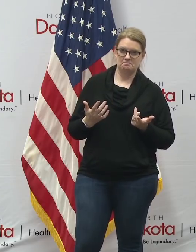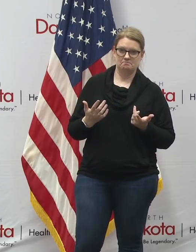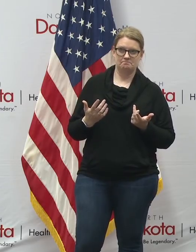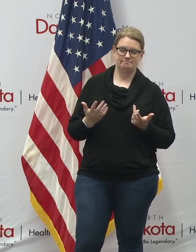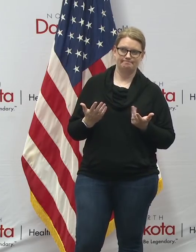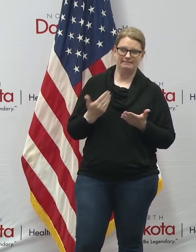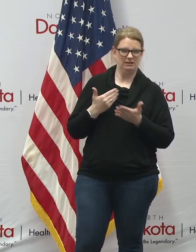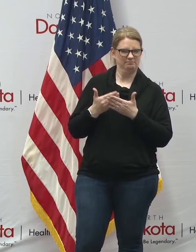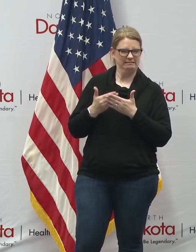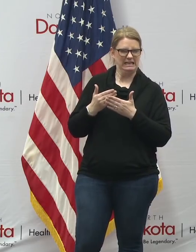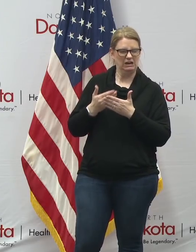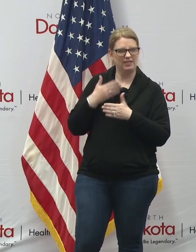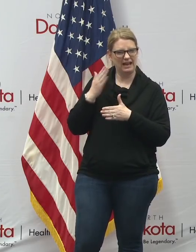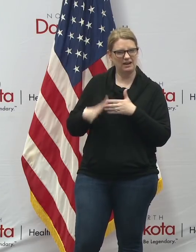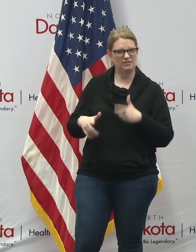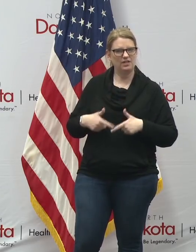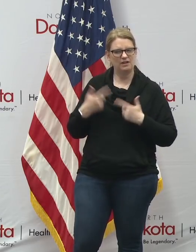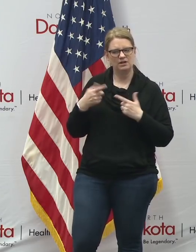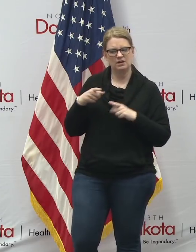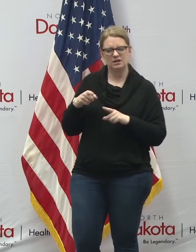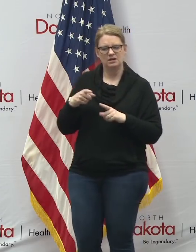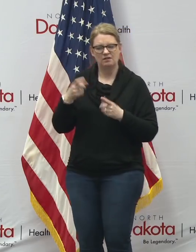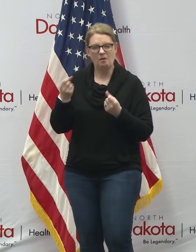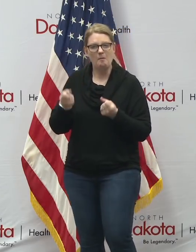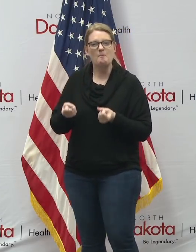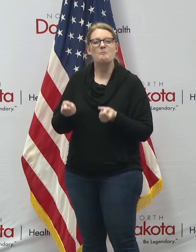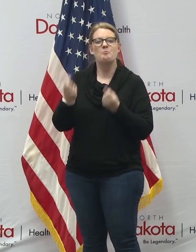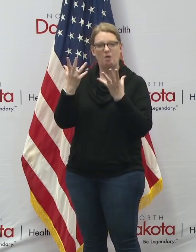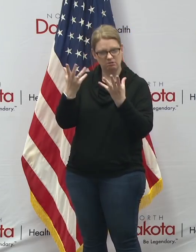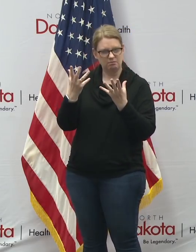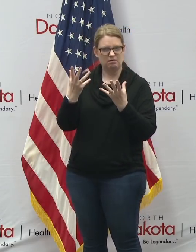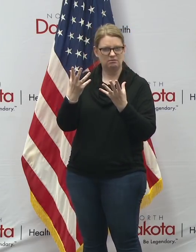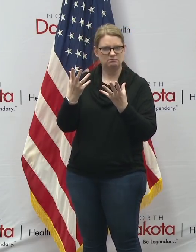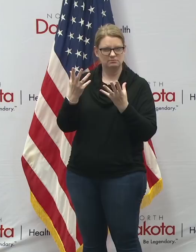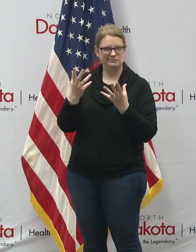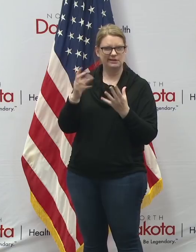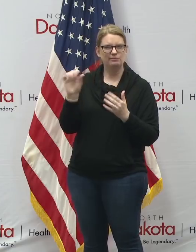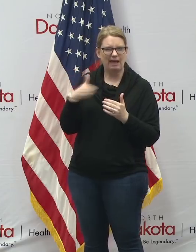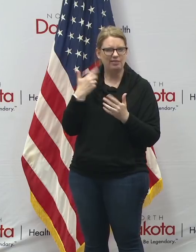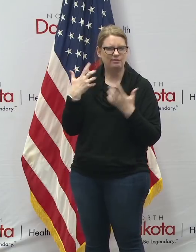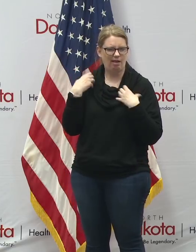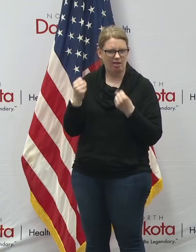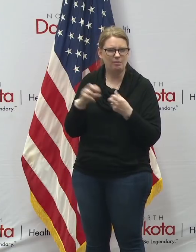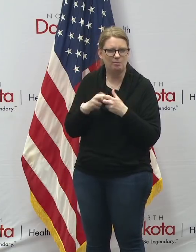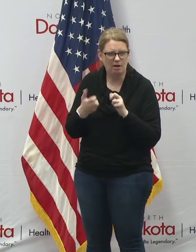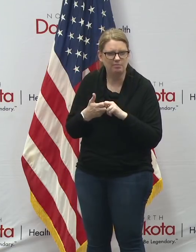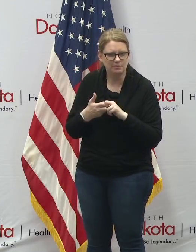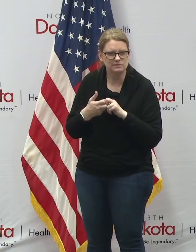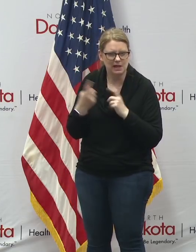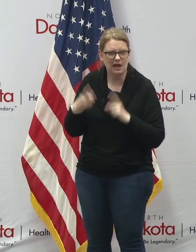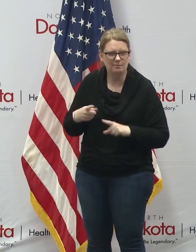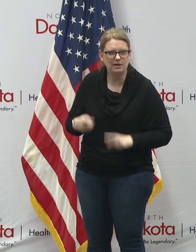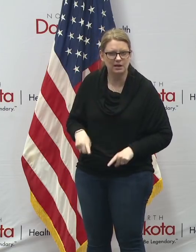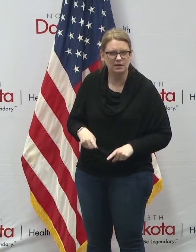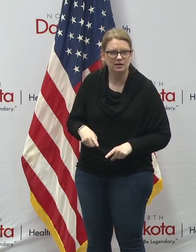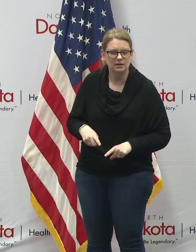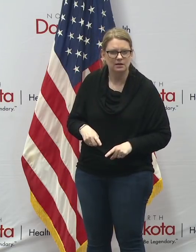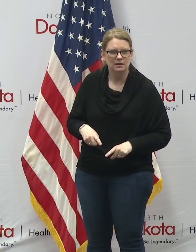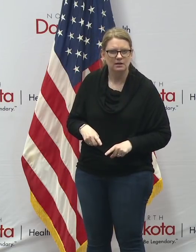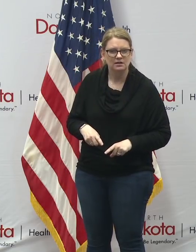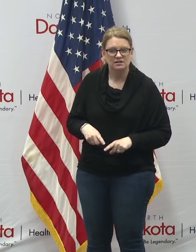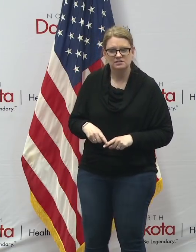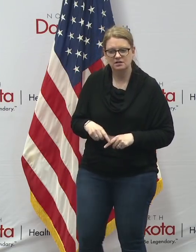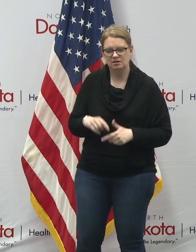multiple underlying health issues that are going on each one of those